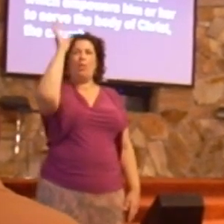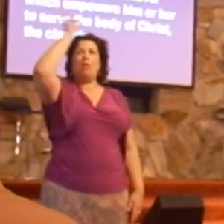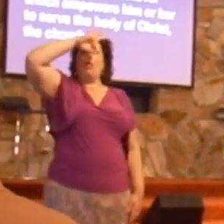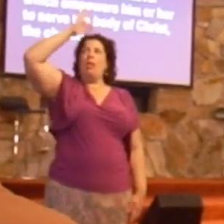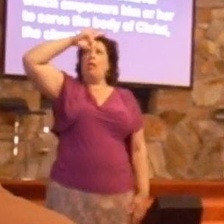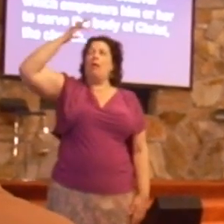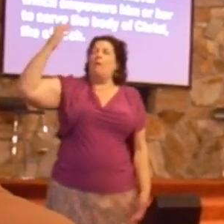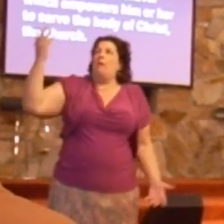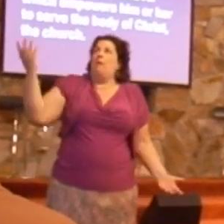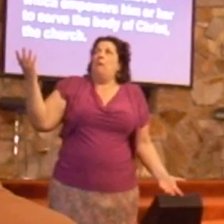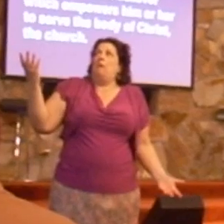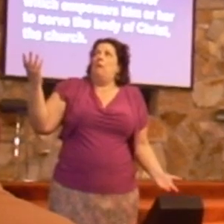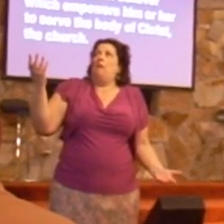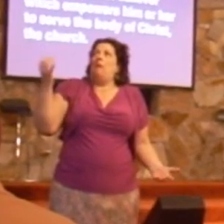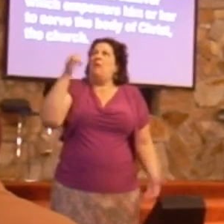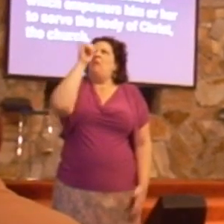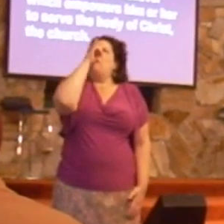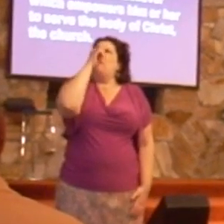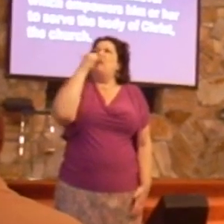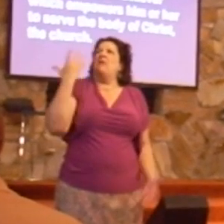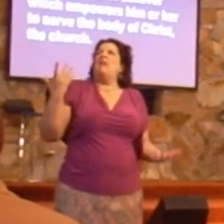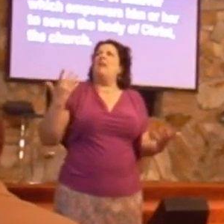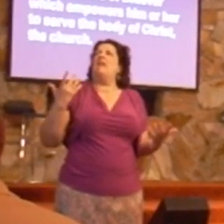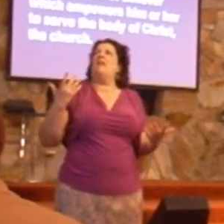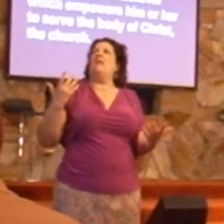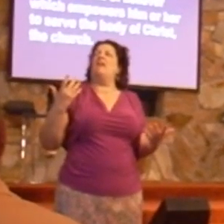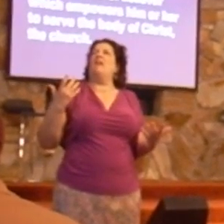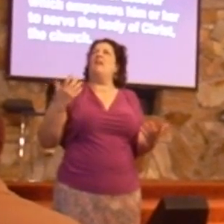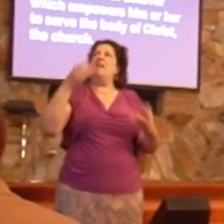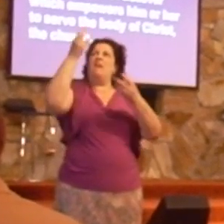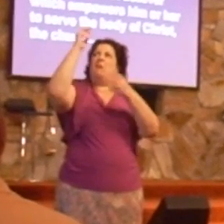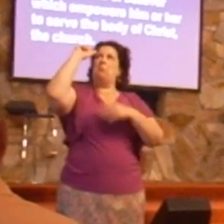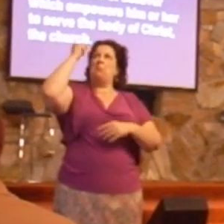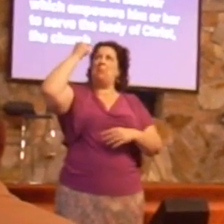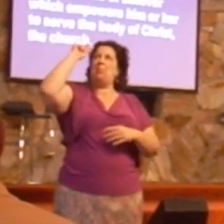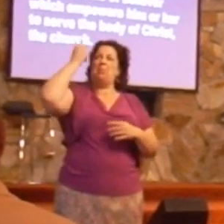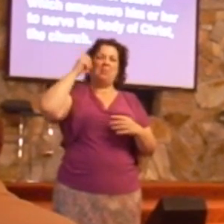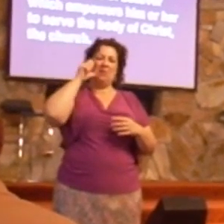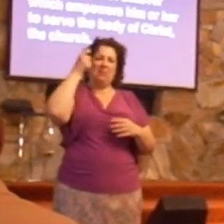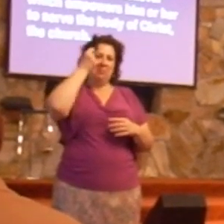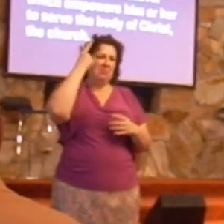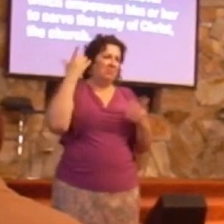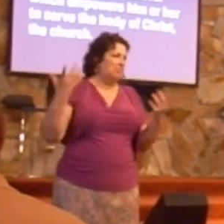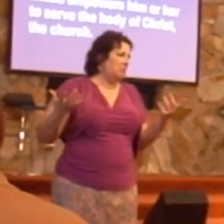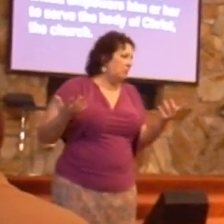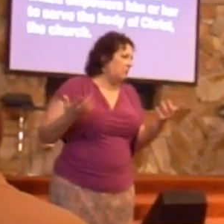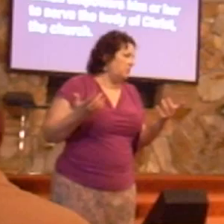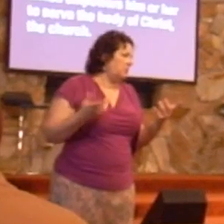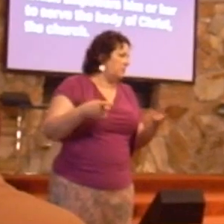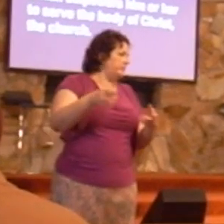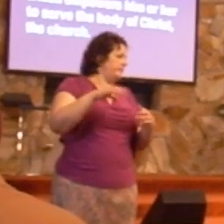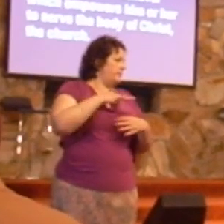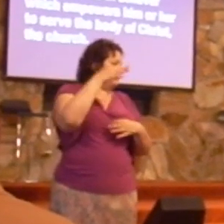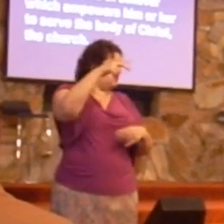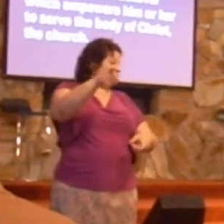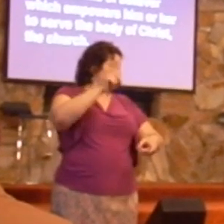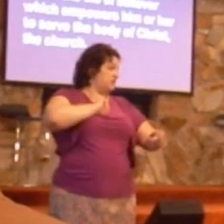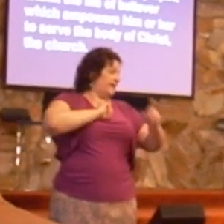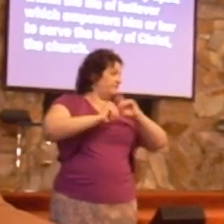foolish, misinformed about spiritual gifts. Look at verse 1.